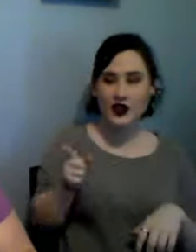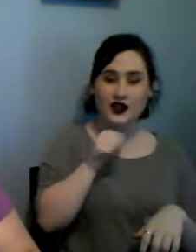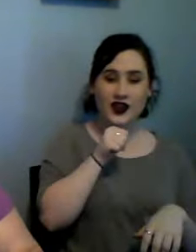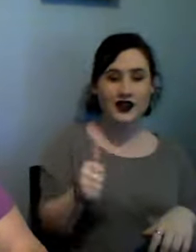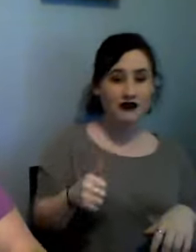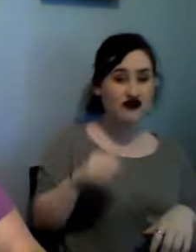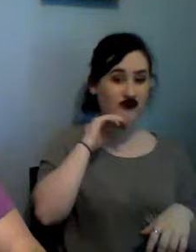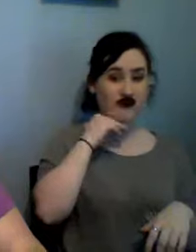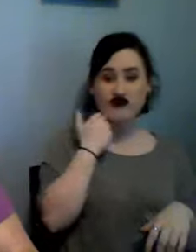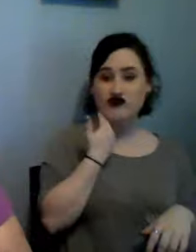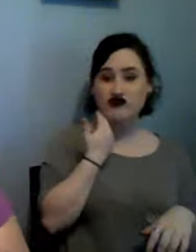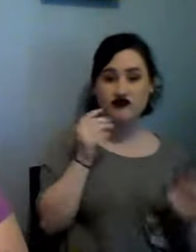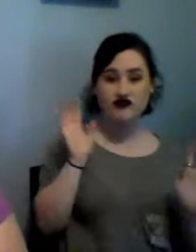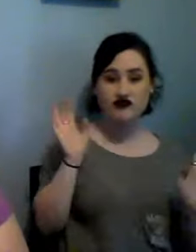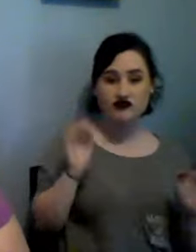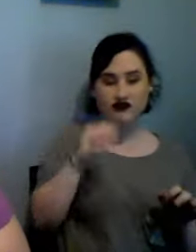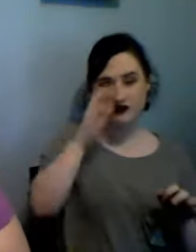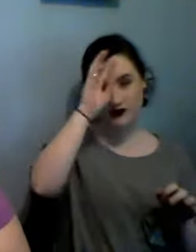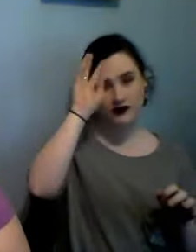I'll be ginger sometimes